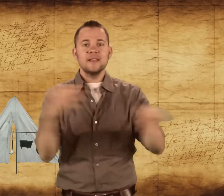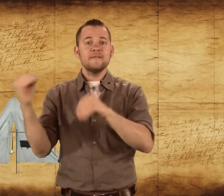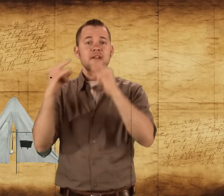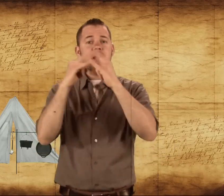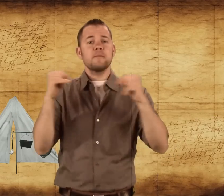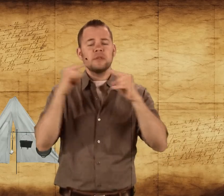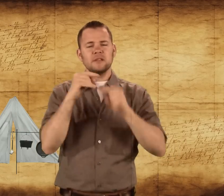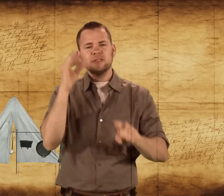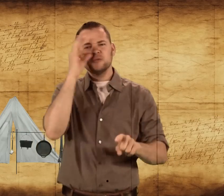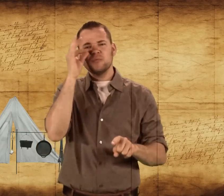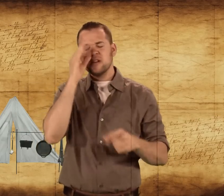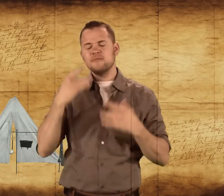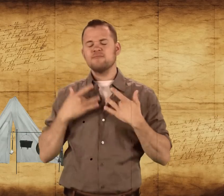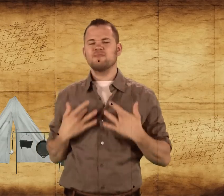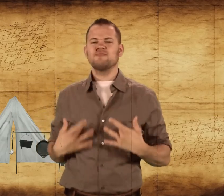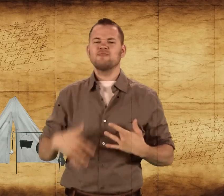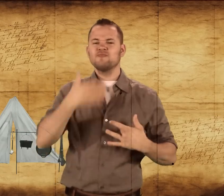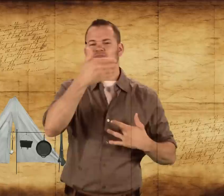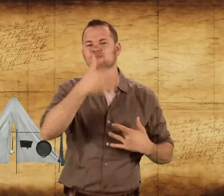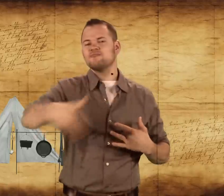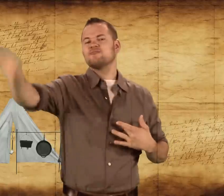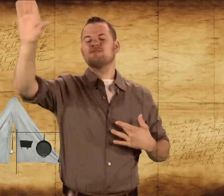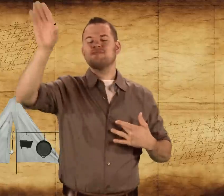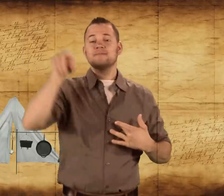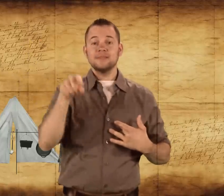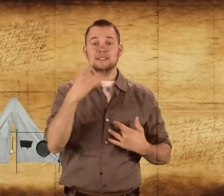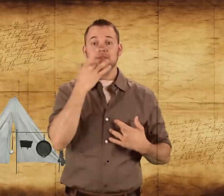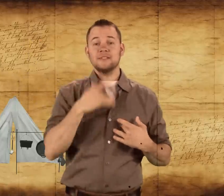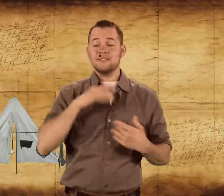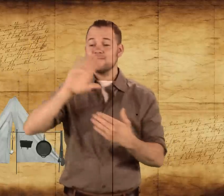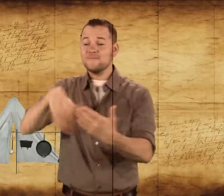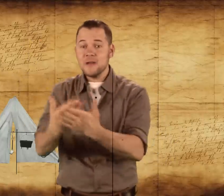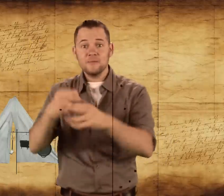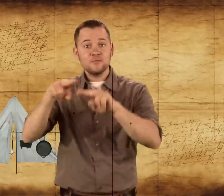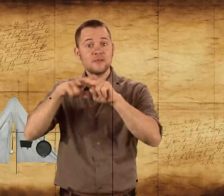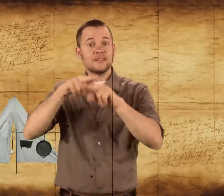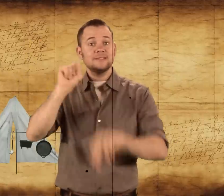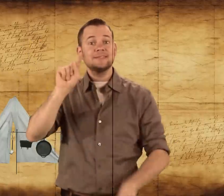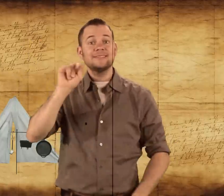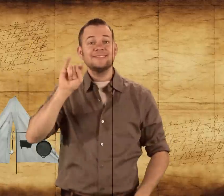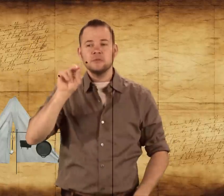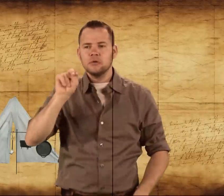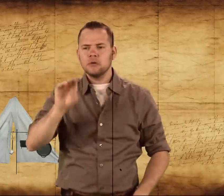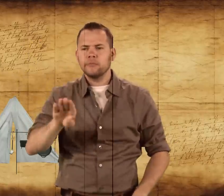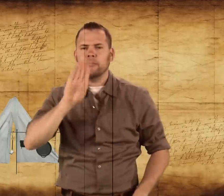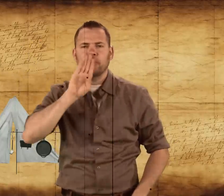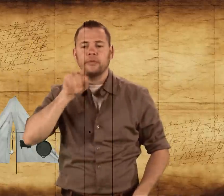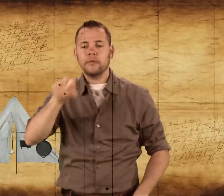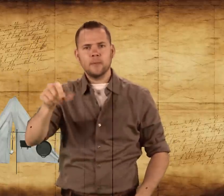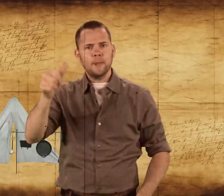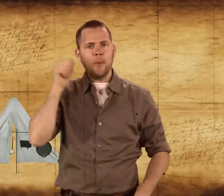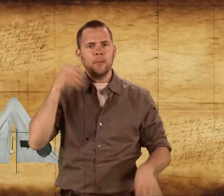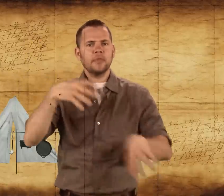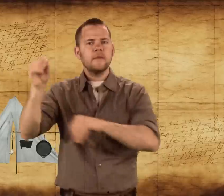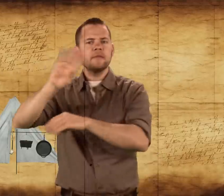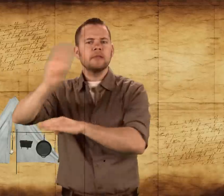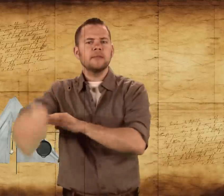left. But then he was disappointed and he wouldn't stay overnight.